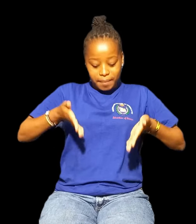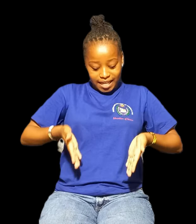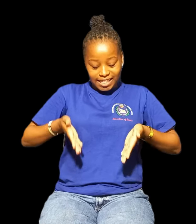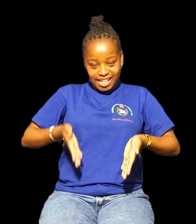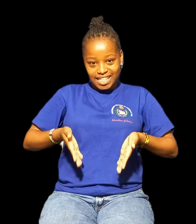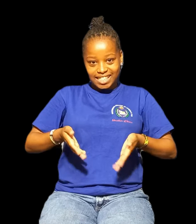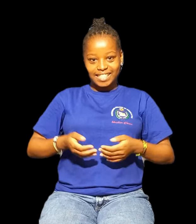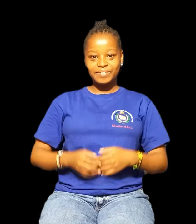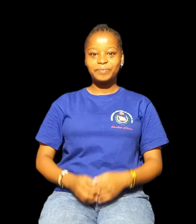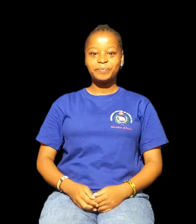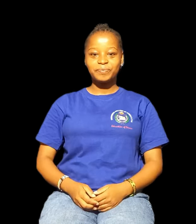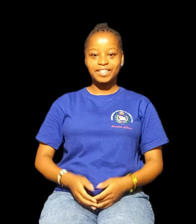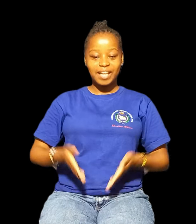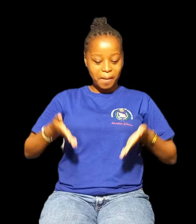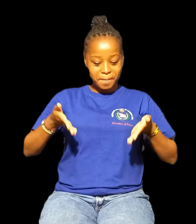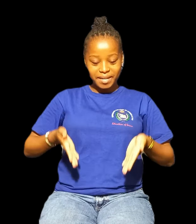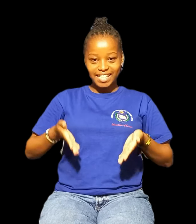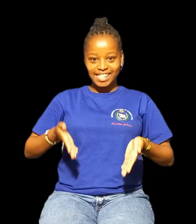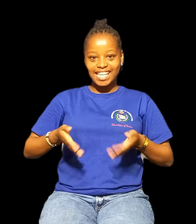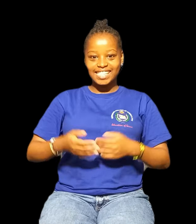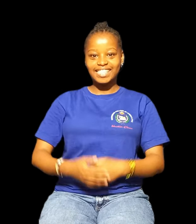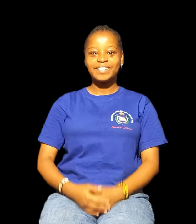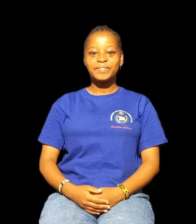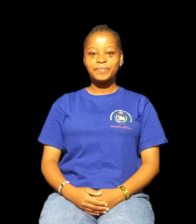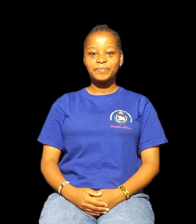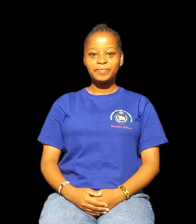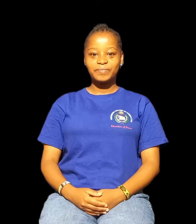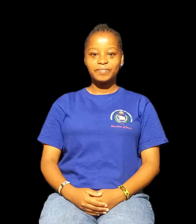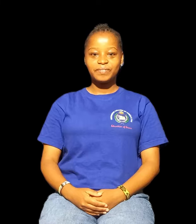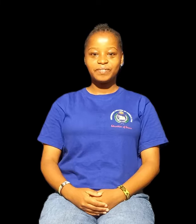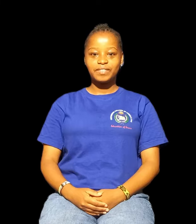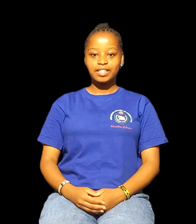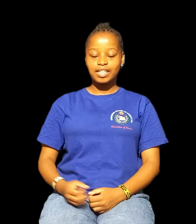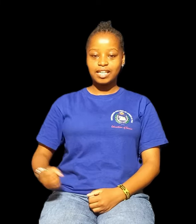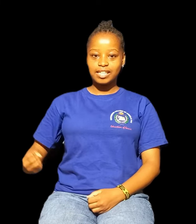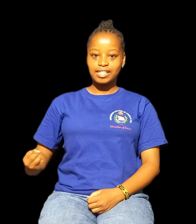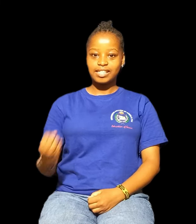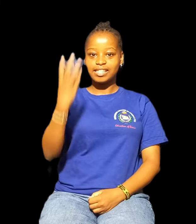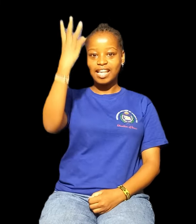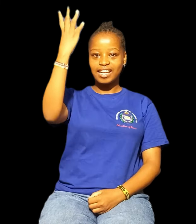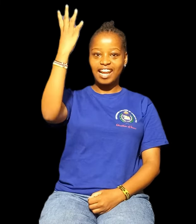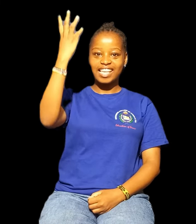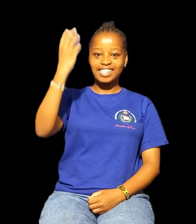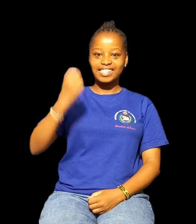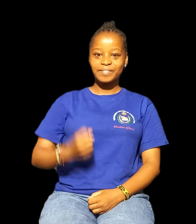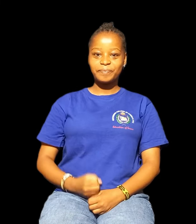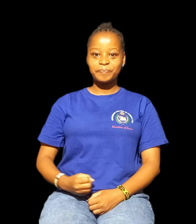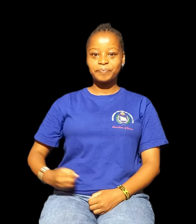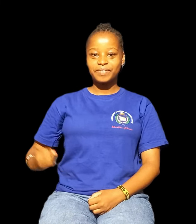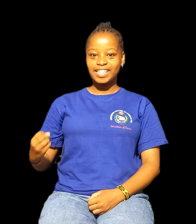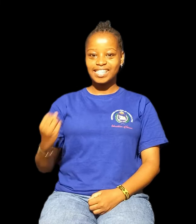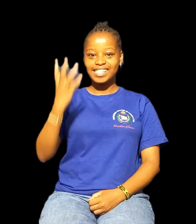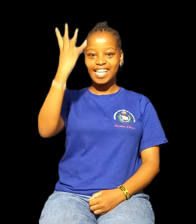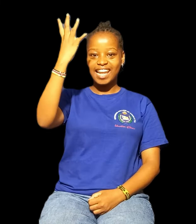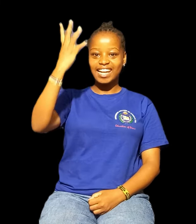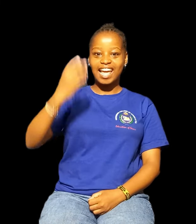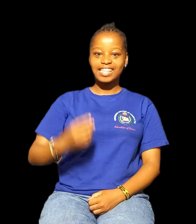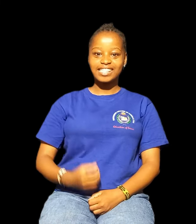Present Sunrise Sunrise Sunset